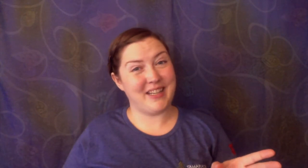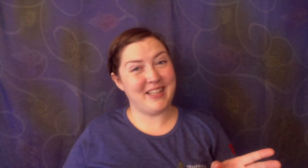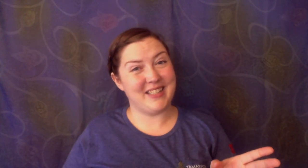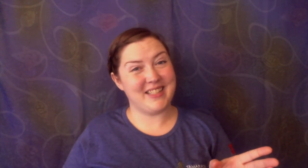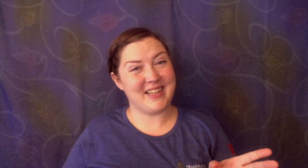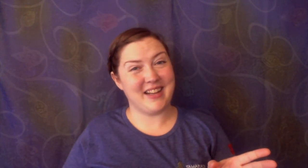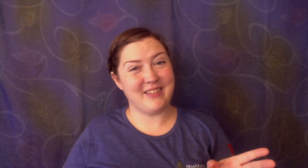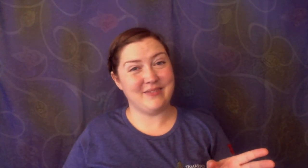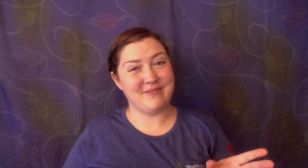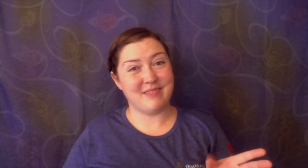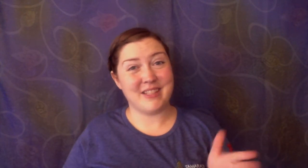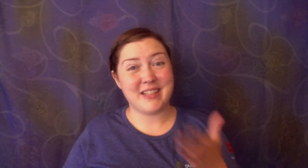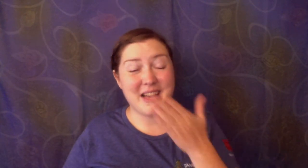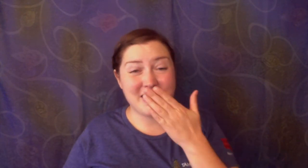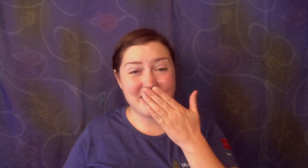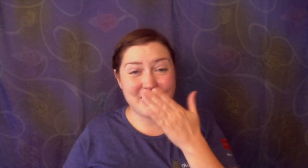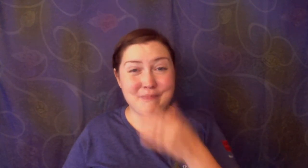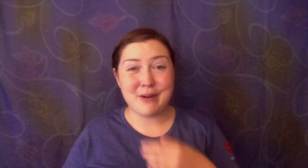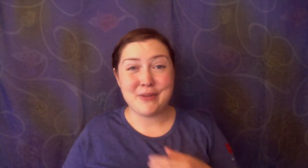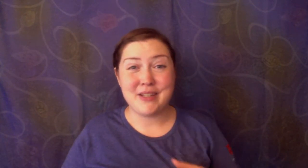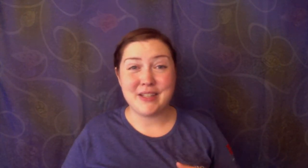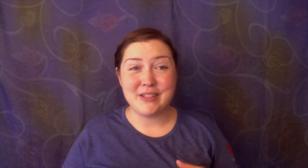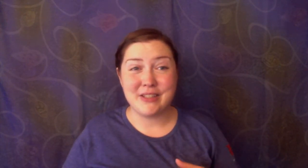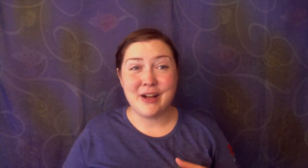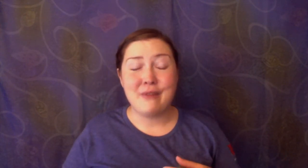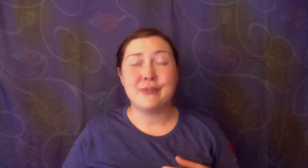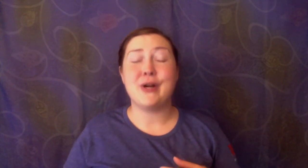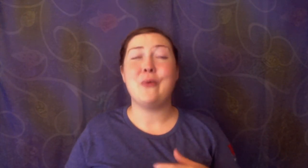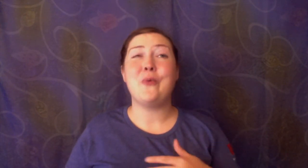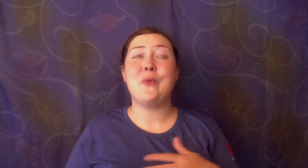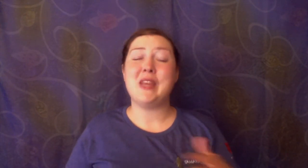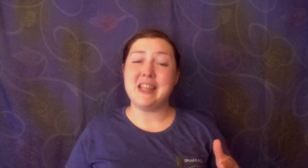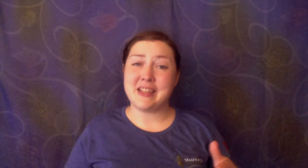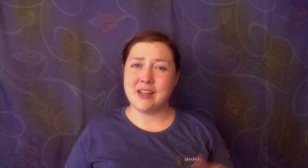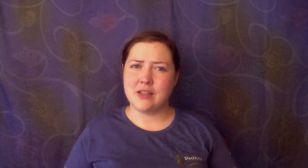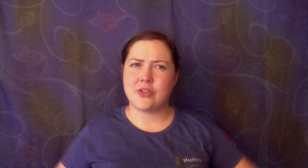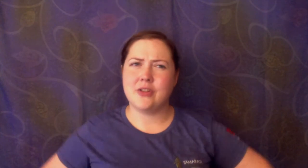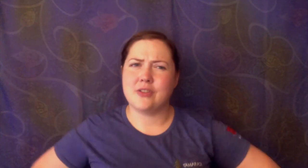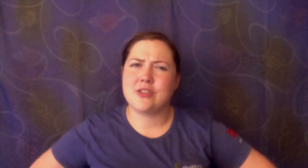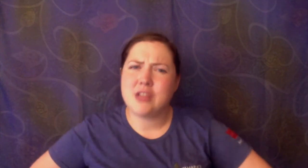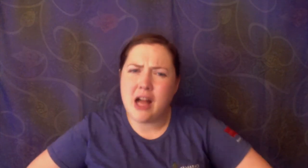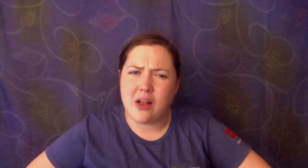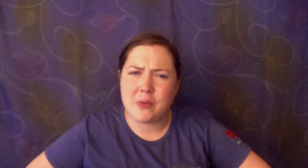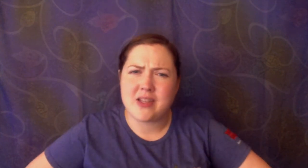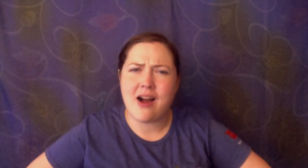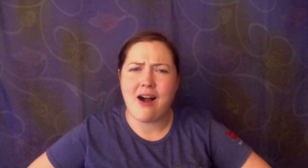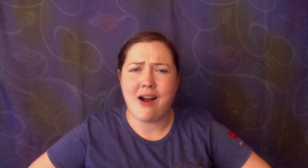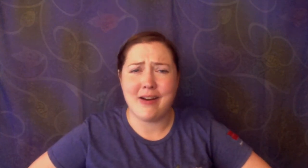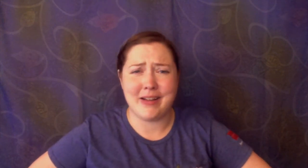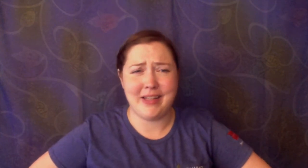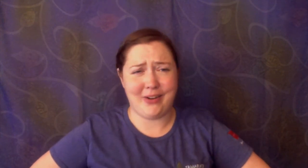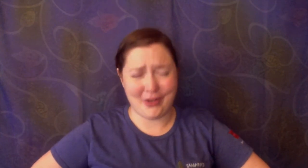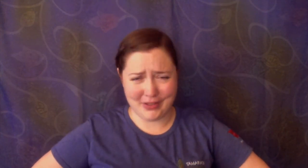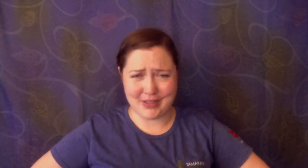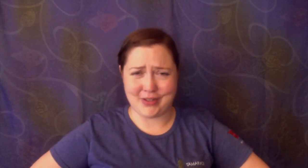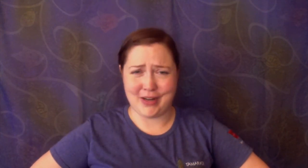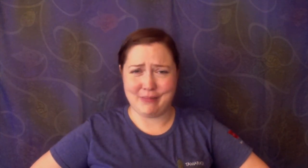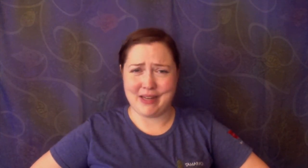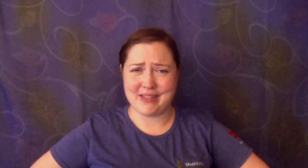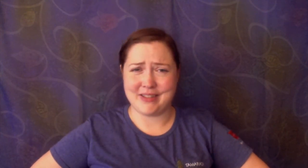his shell and she had to let her mouth heal for a week. Turtle's shell was hard and it hurt to try to bite turtle.